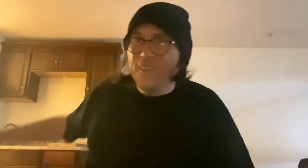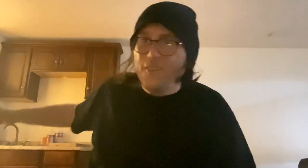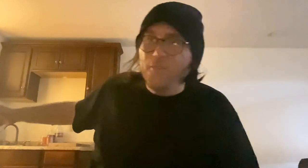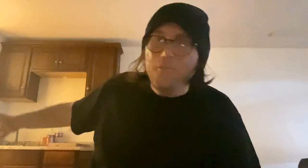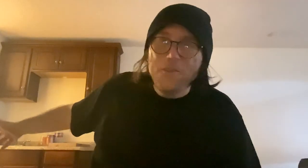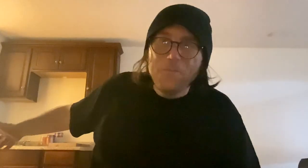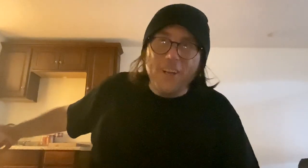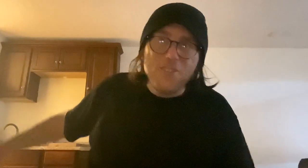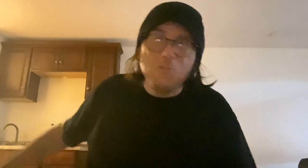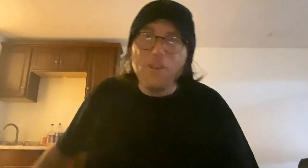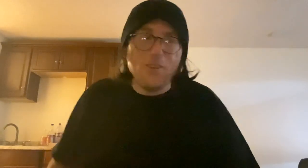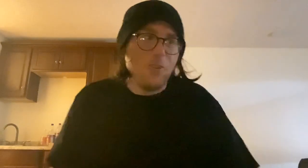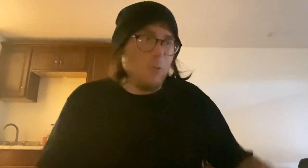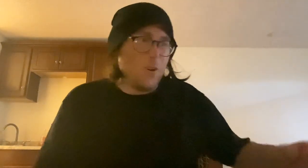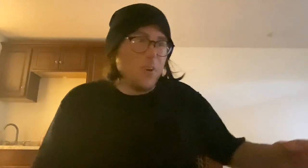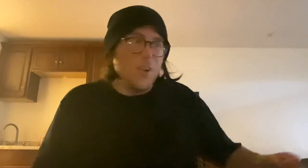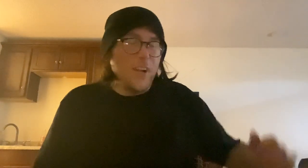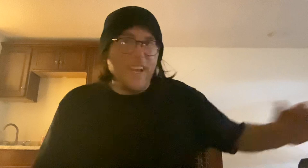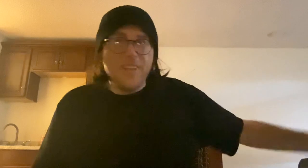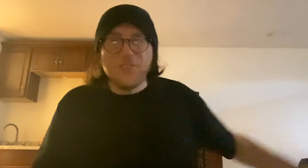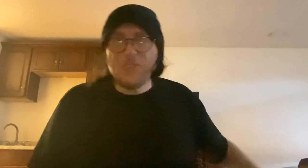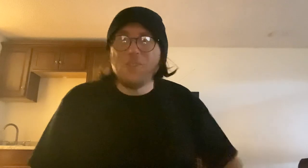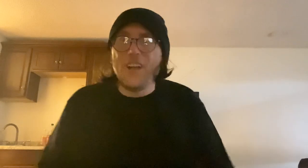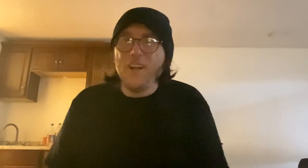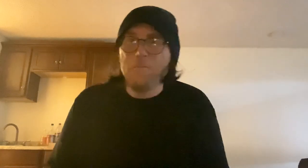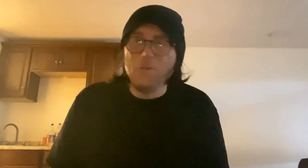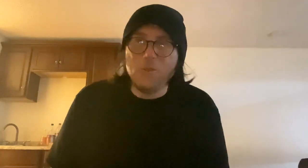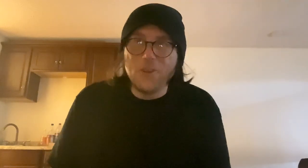to do it on Twitter, or Instagram, or